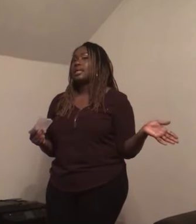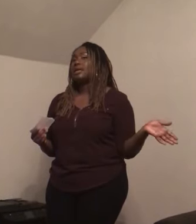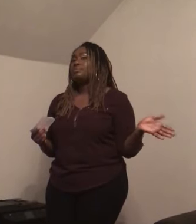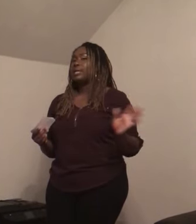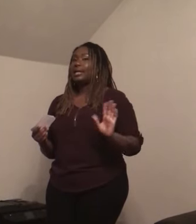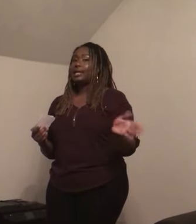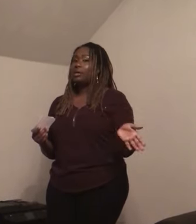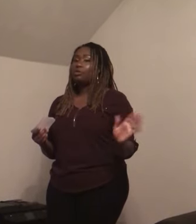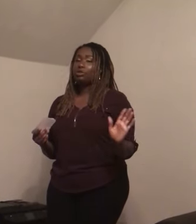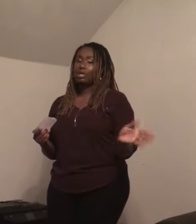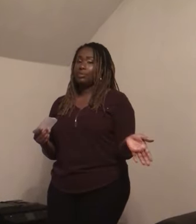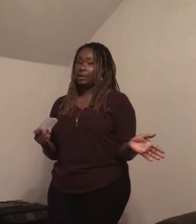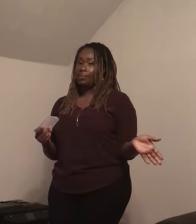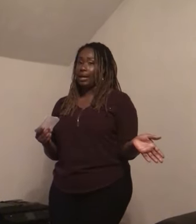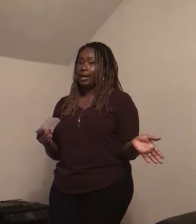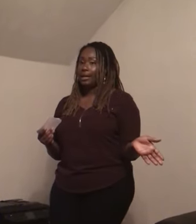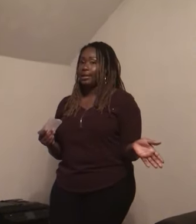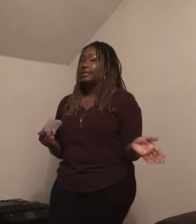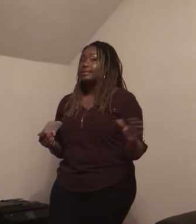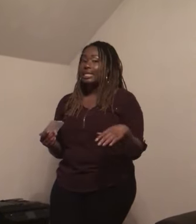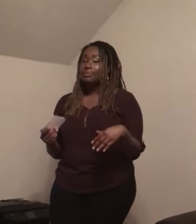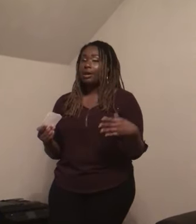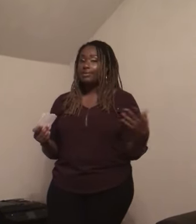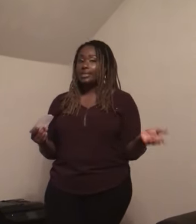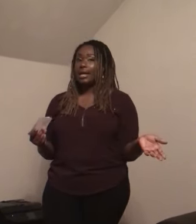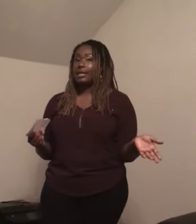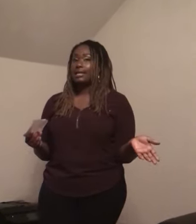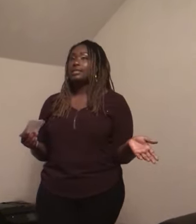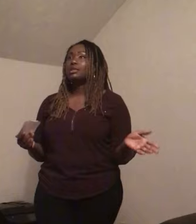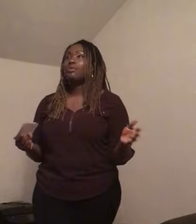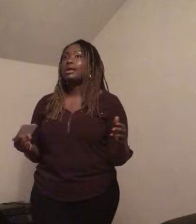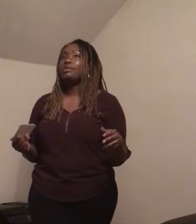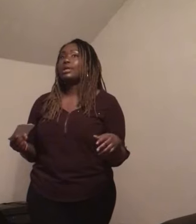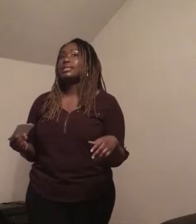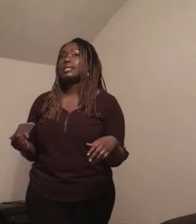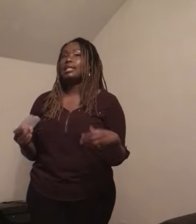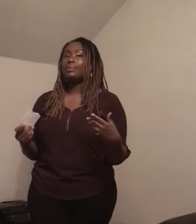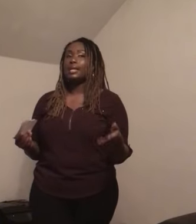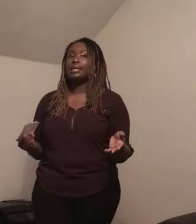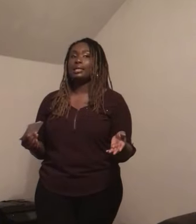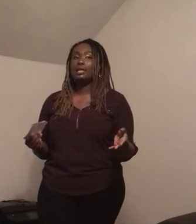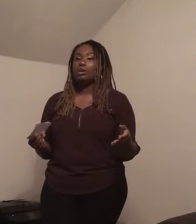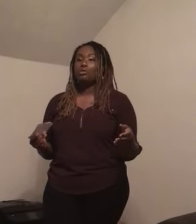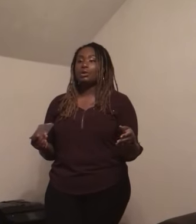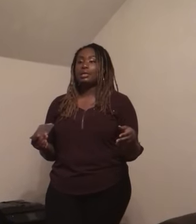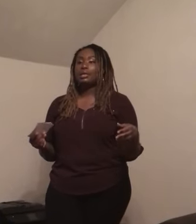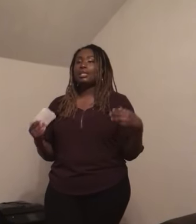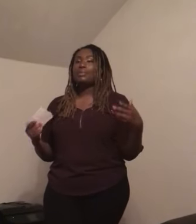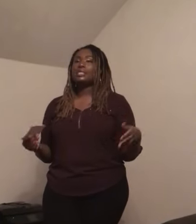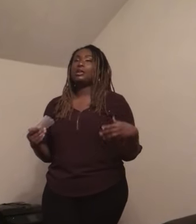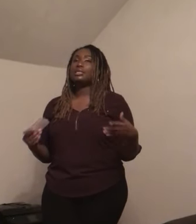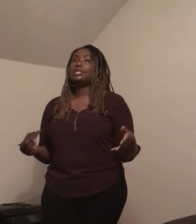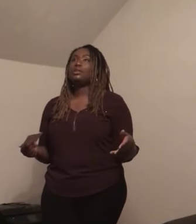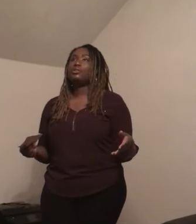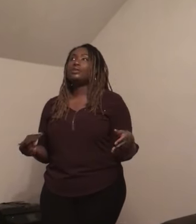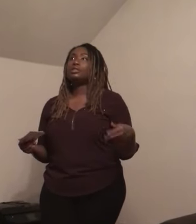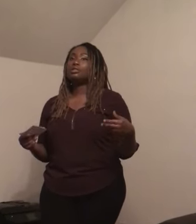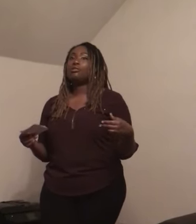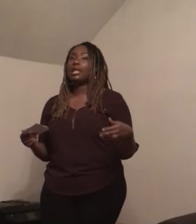that can mean hello or can mean bye. That's part of signing. So, why are we just eliminating or limiting ourselves to only